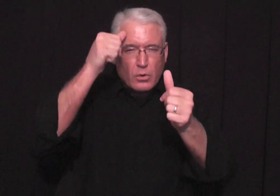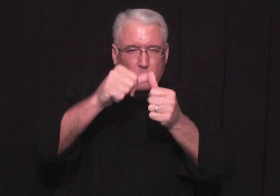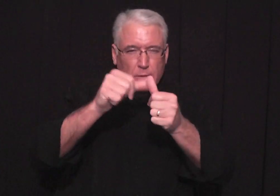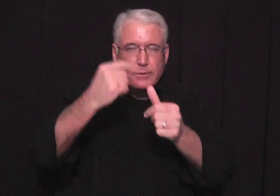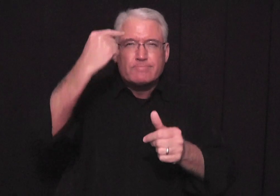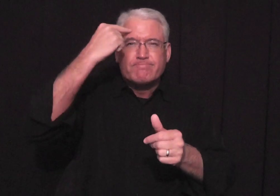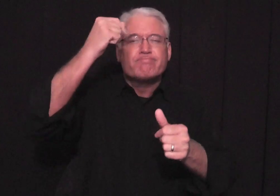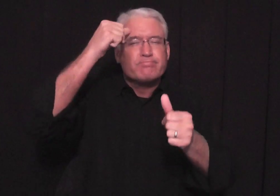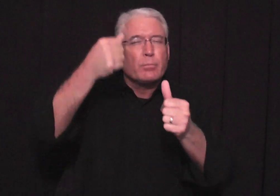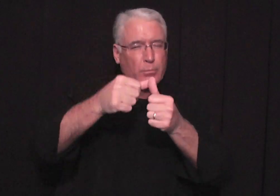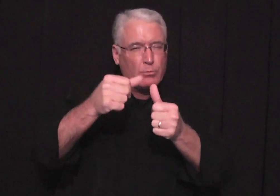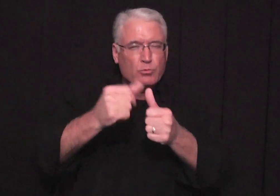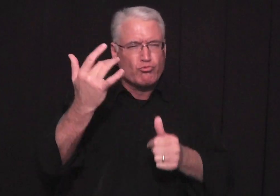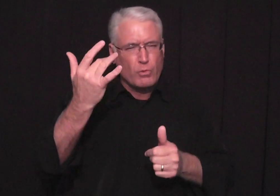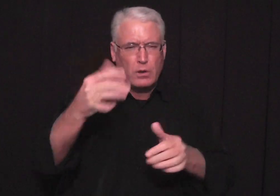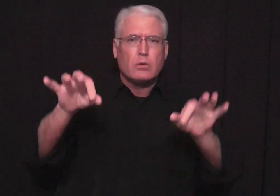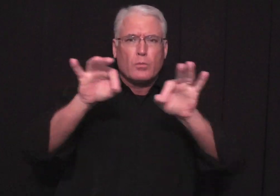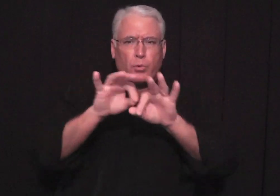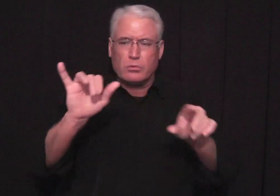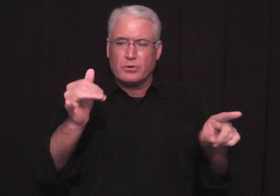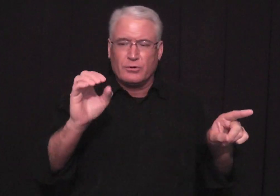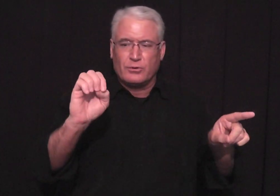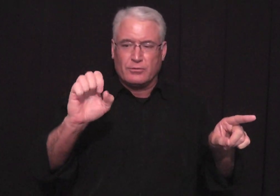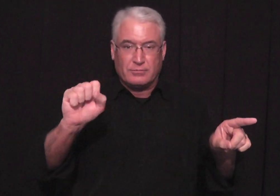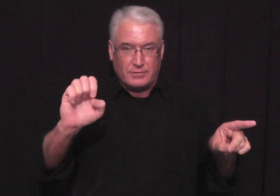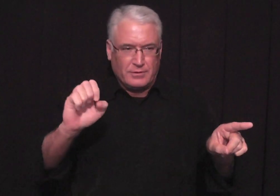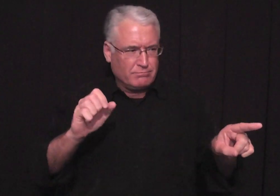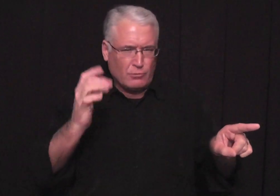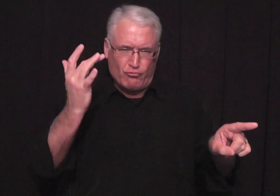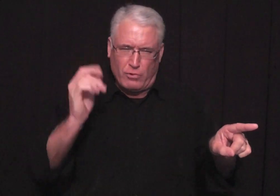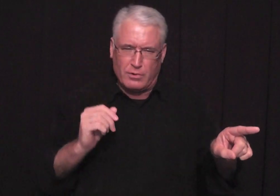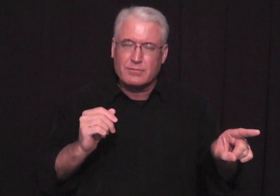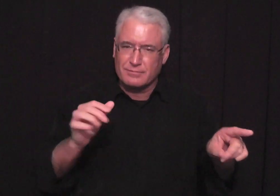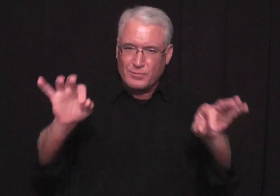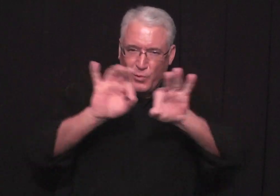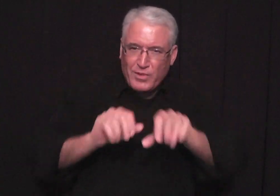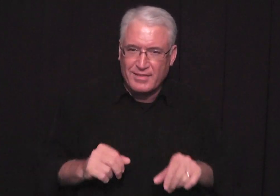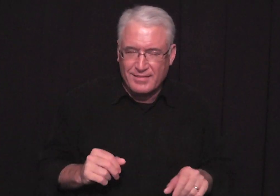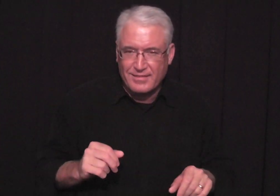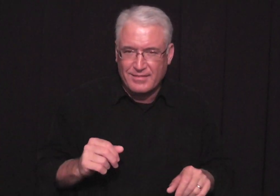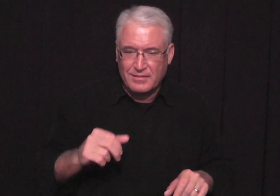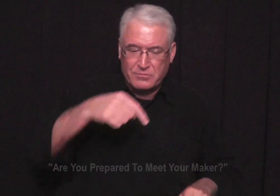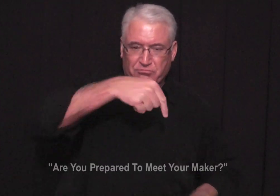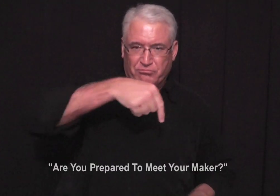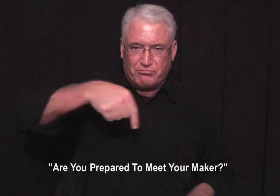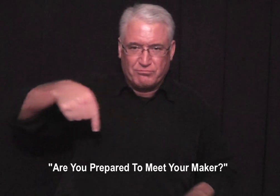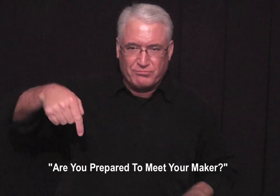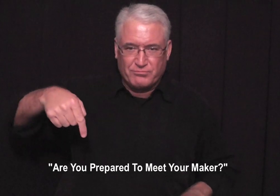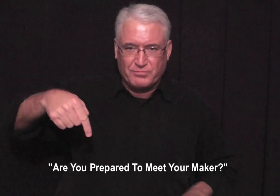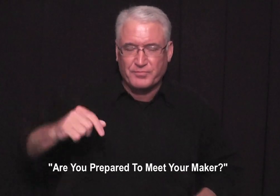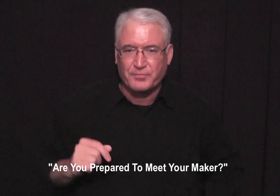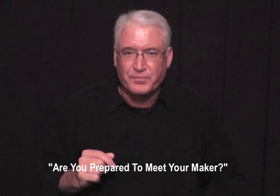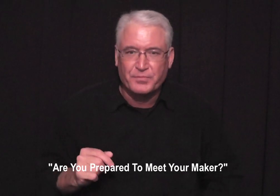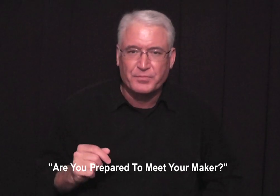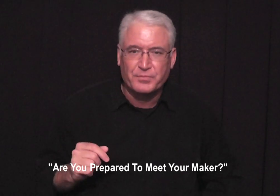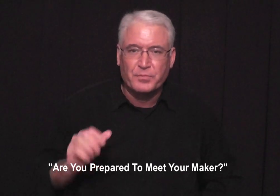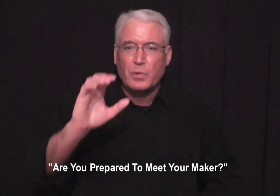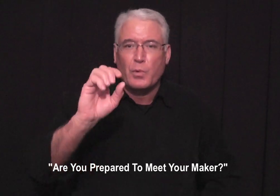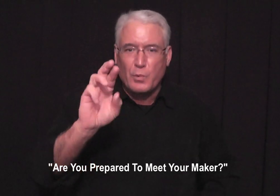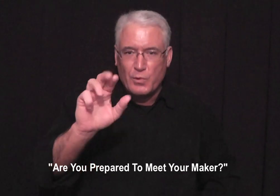you to watch again and uh you know it will help you to understand about this what's important about jesse it will help you to understand it's called are you prepared